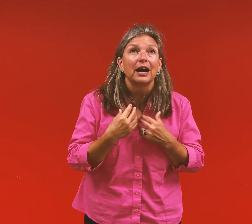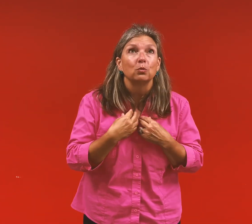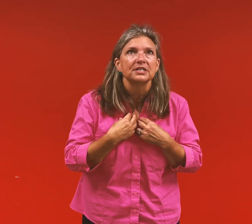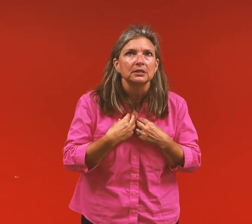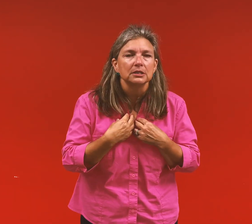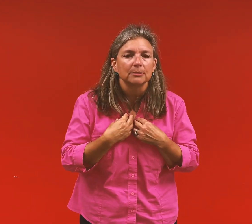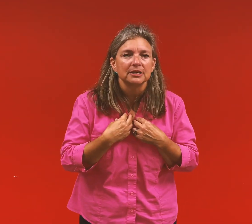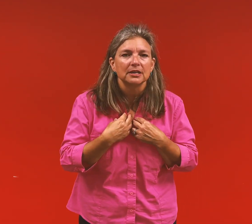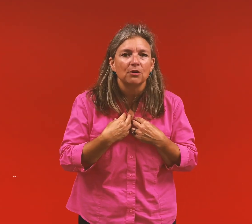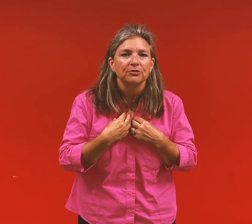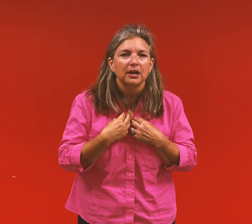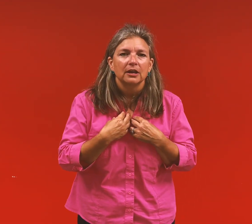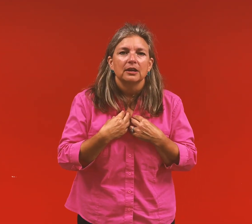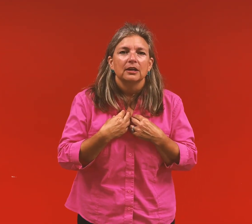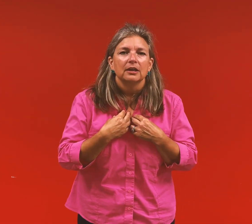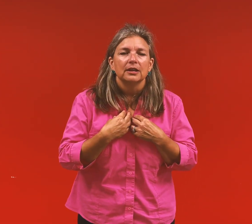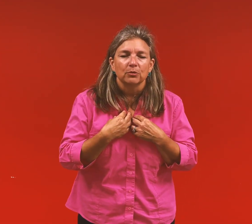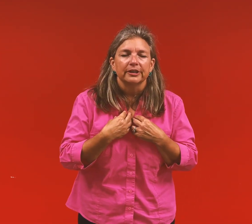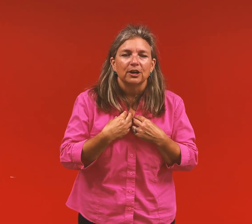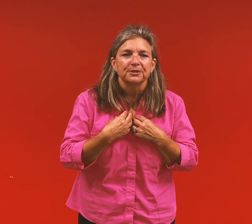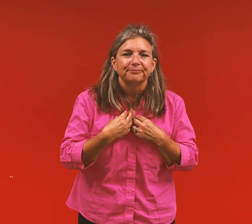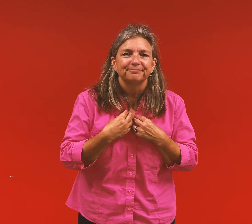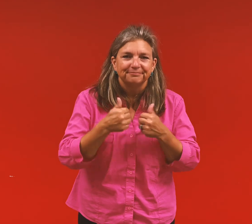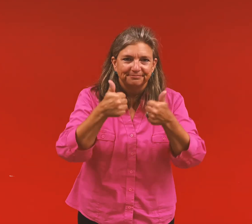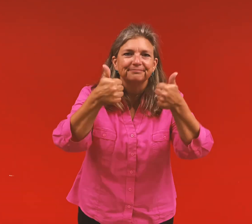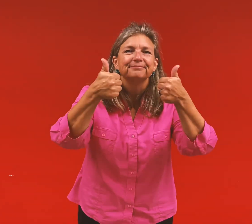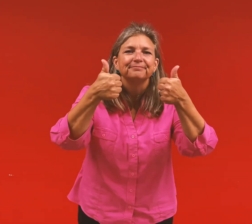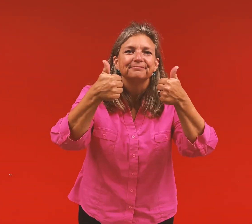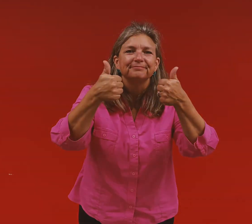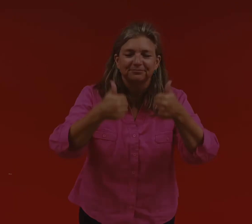I whistle it to myself. It really helps. I'm you're you.